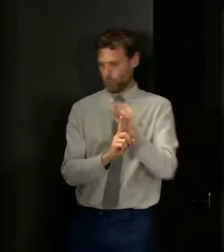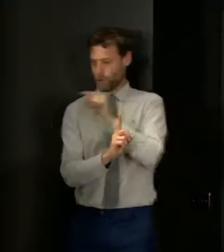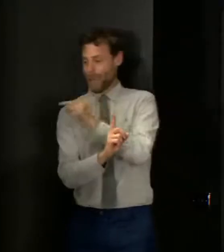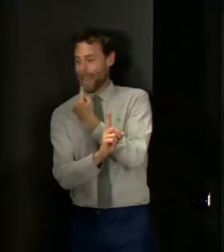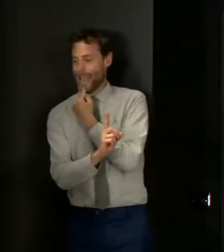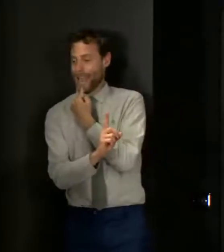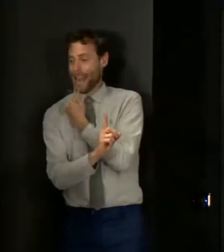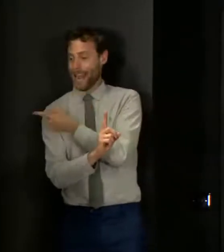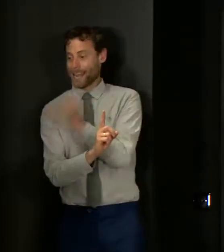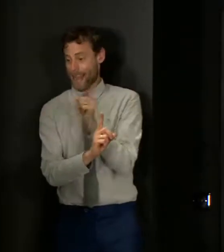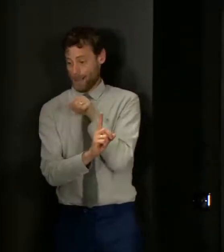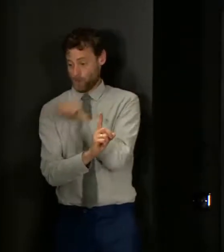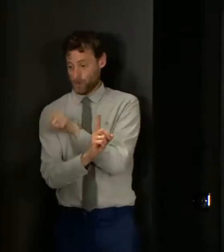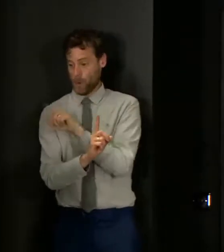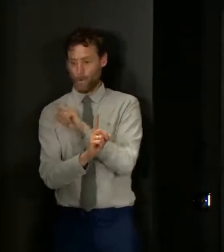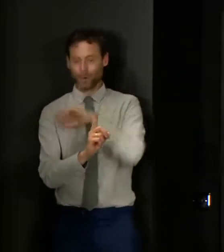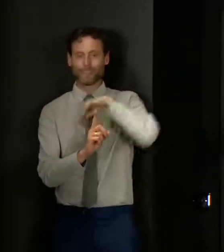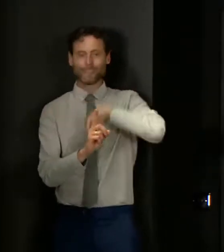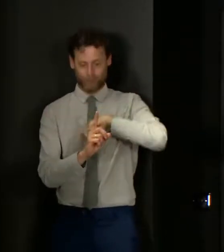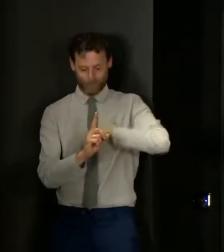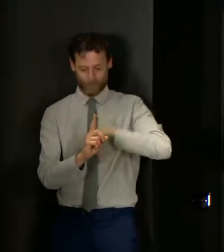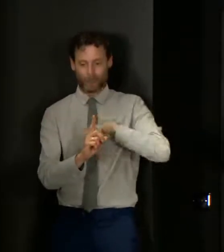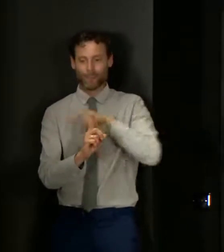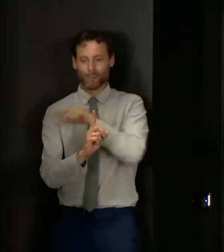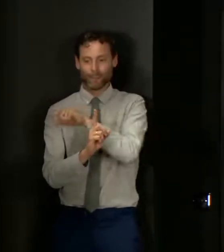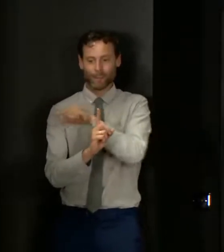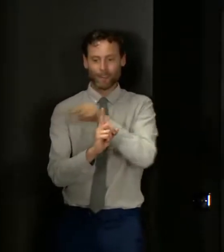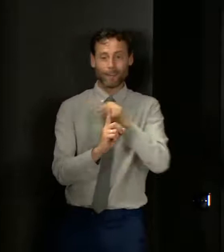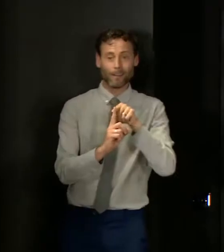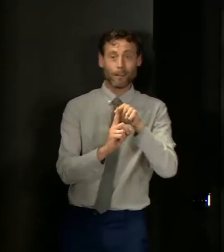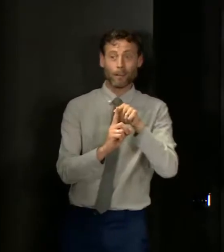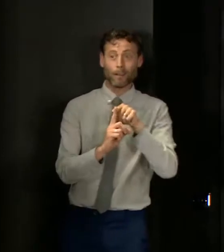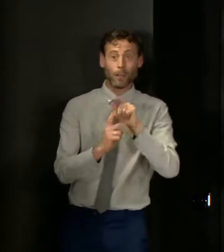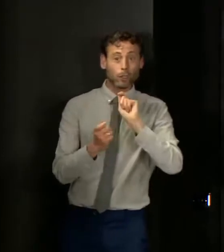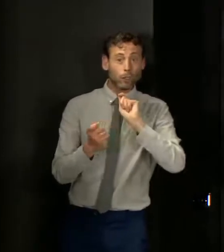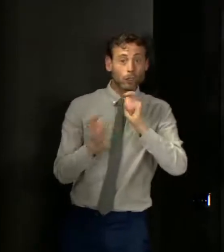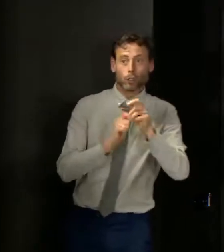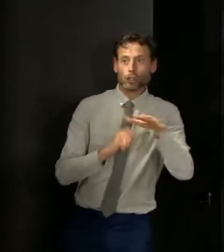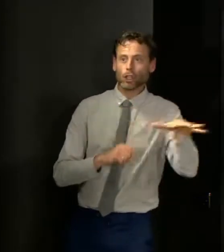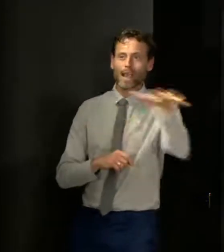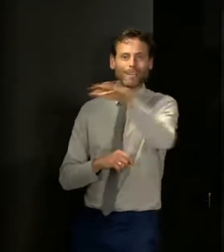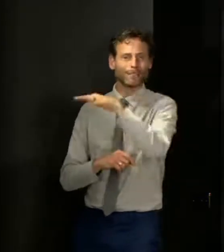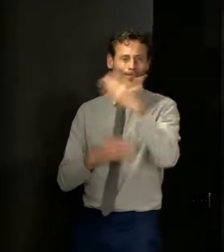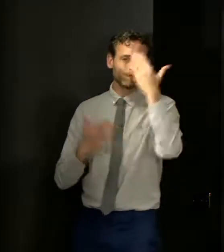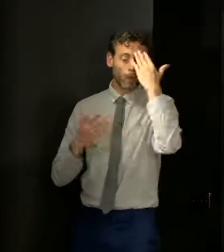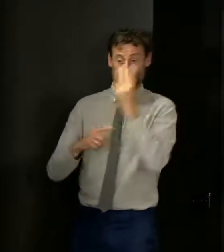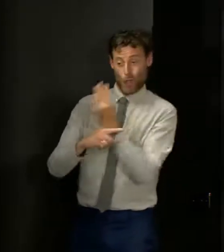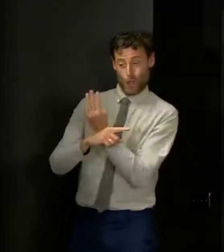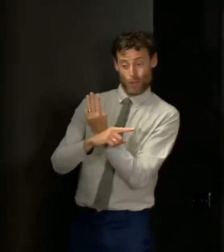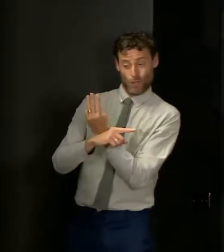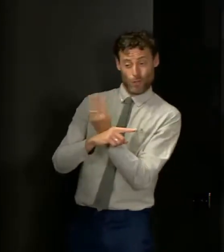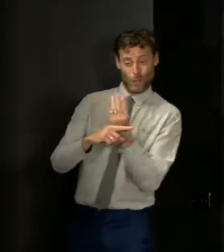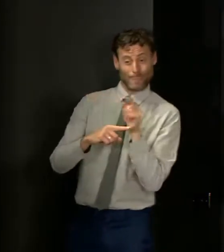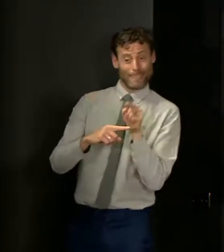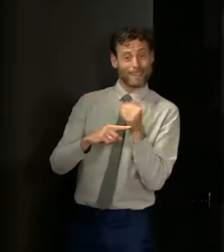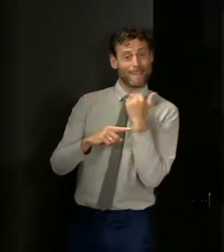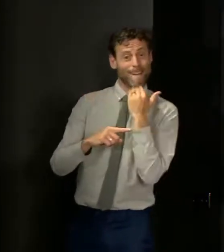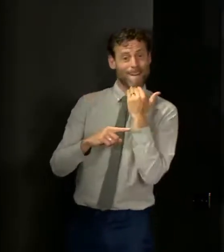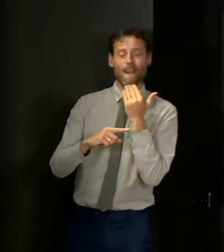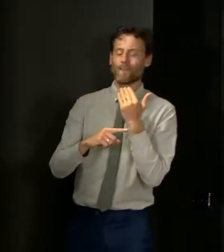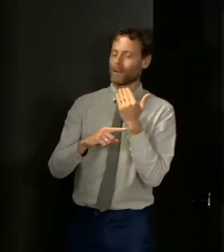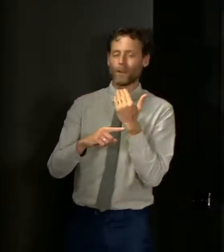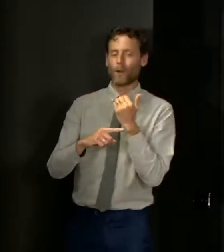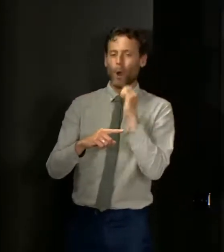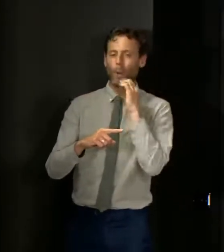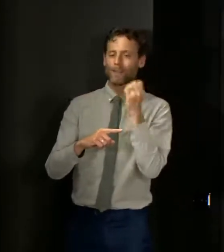two to three weeks for us to get a proper feel as to what any impact, any particular change in the restrictions has in